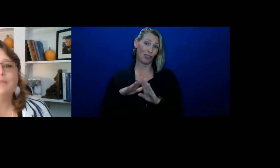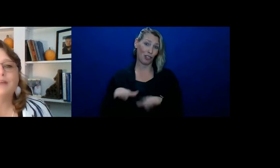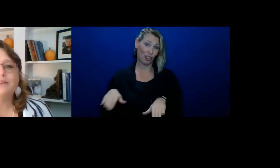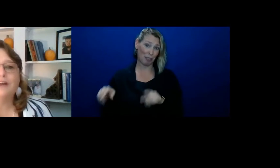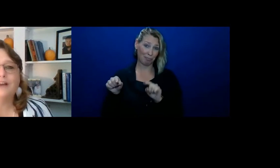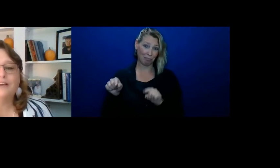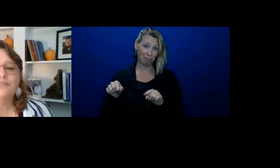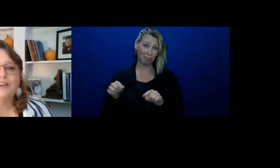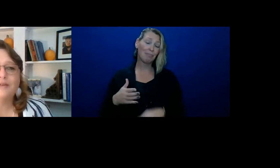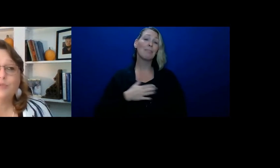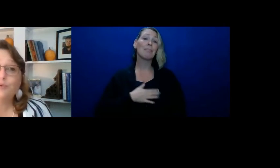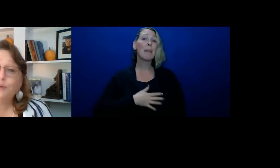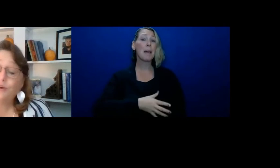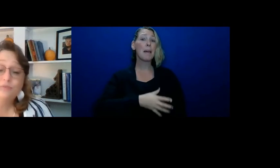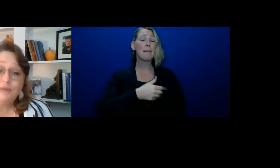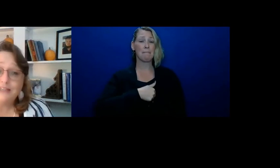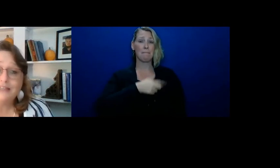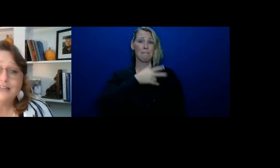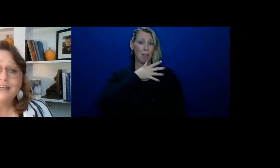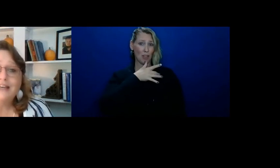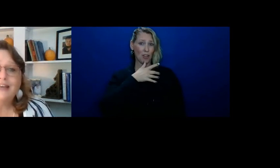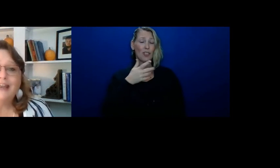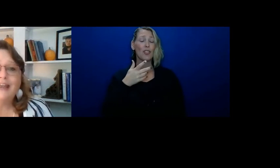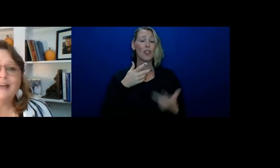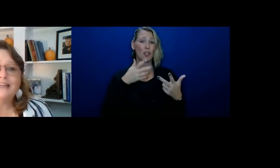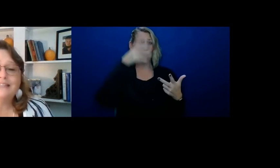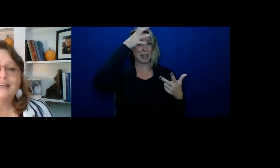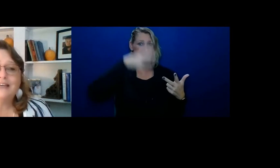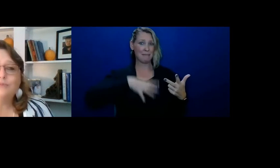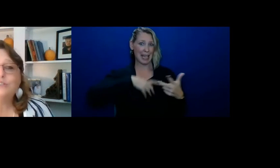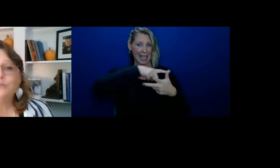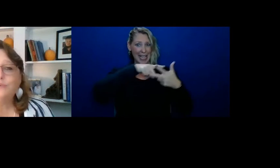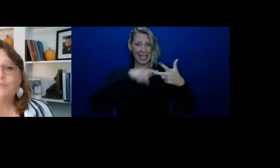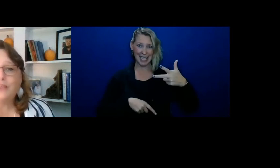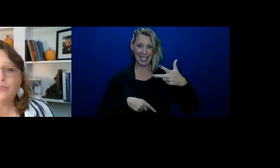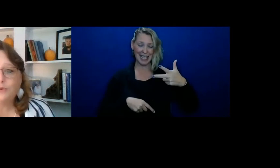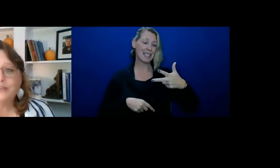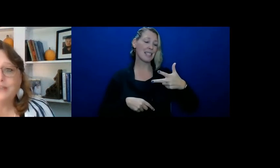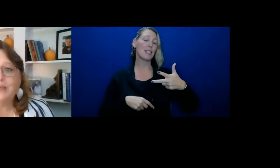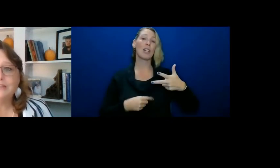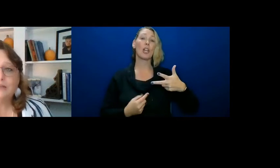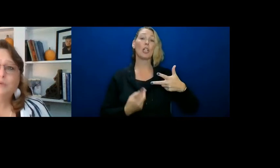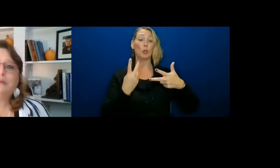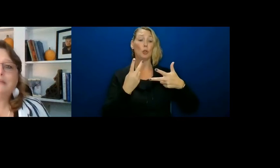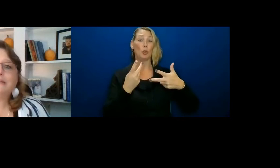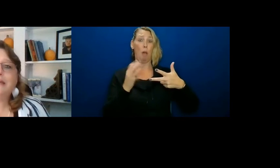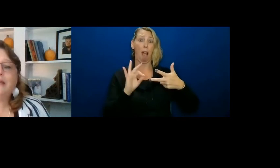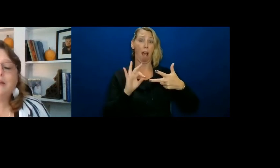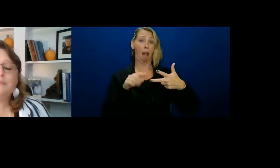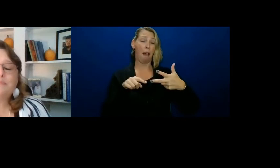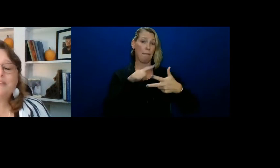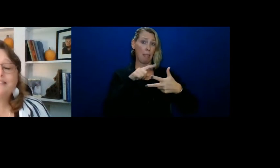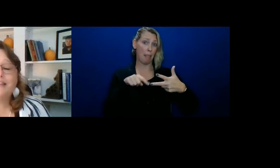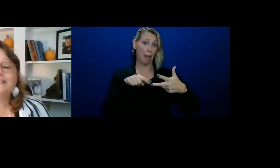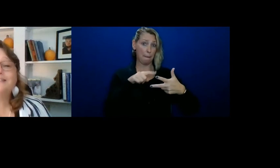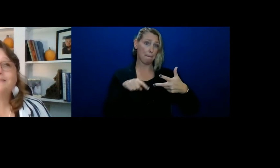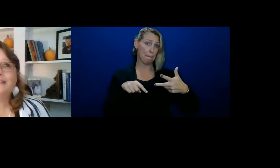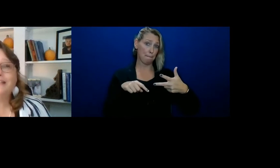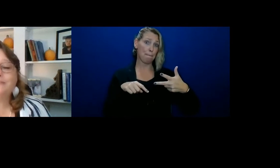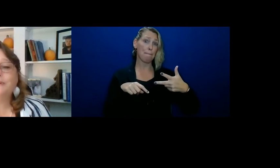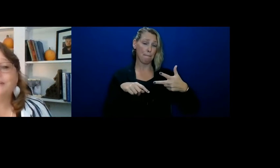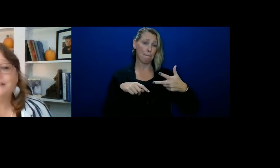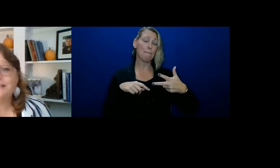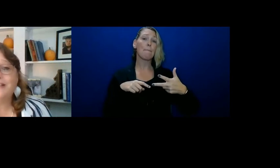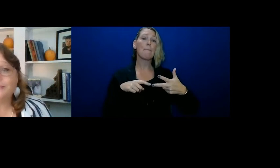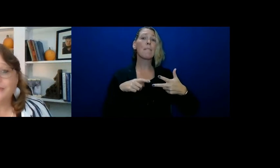I am the mother of three grown men, and two of my three adult men sons